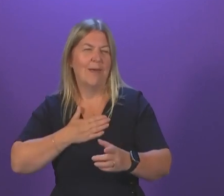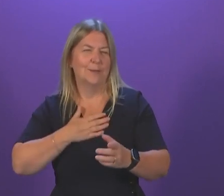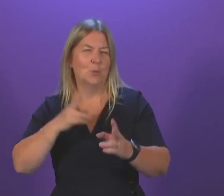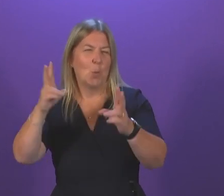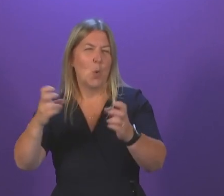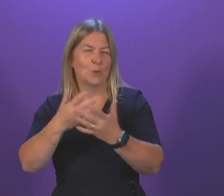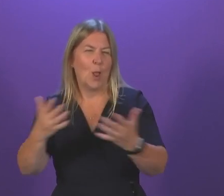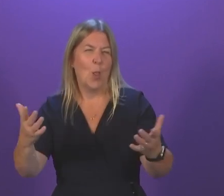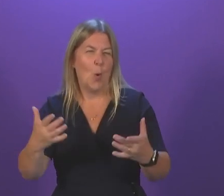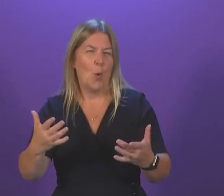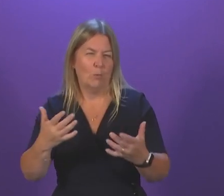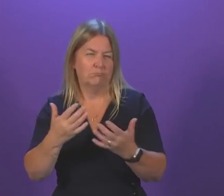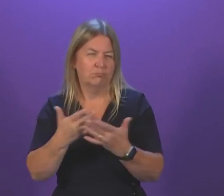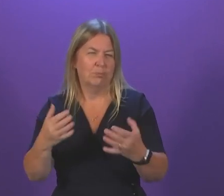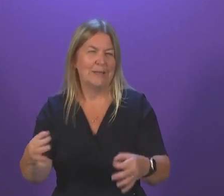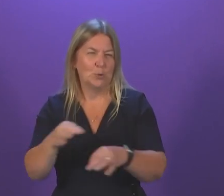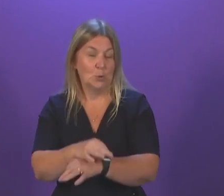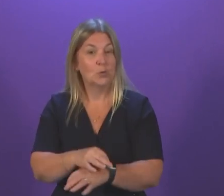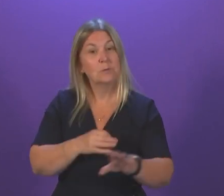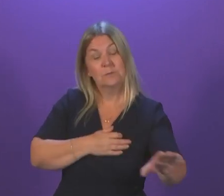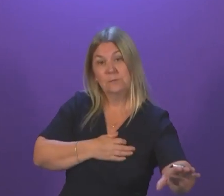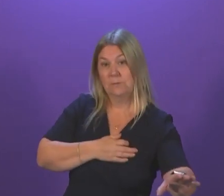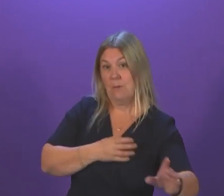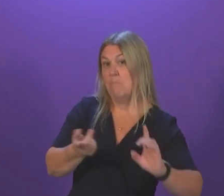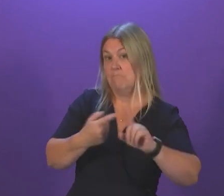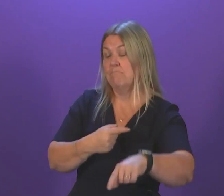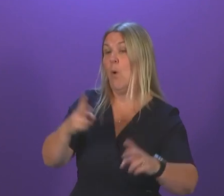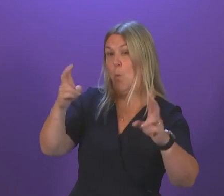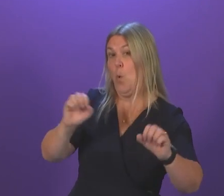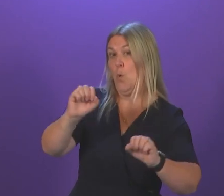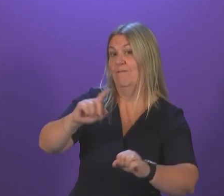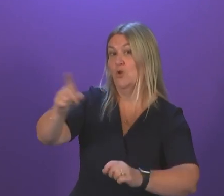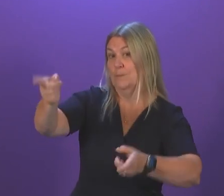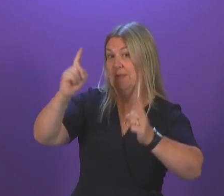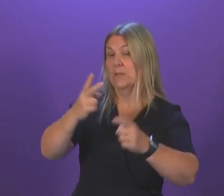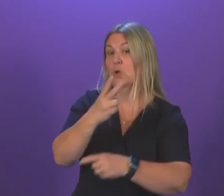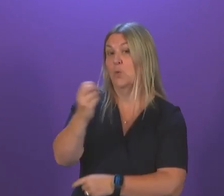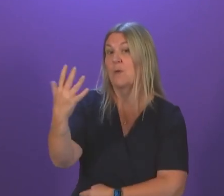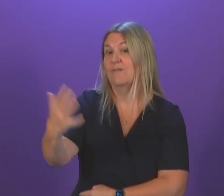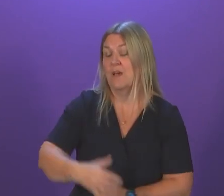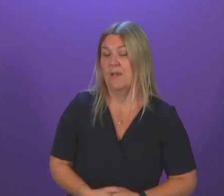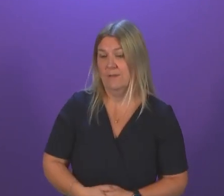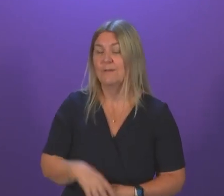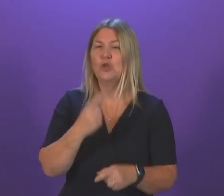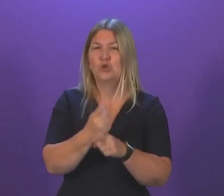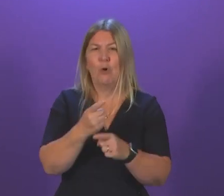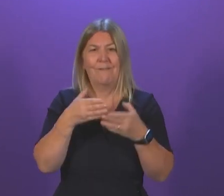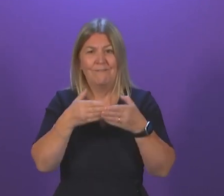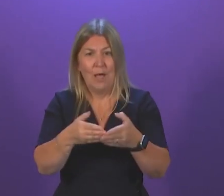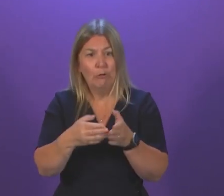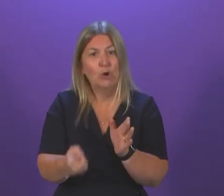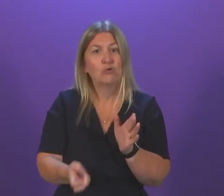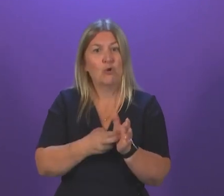of excuses. But let me quote Nicola Sturgeon in 2005 at First Minister's Questions, talking about ferry contracts at